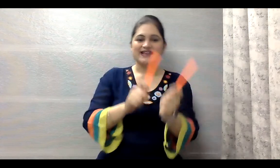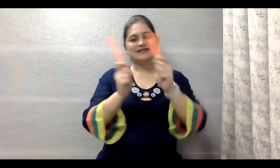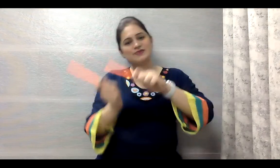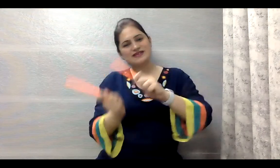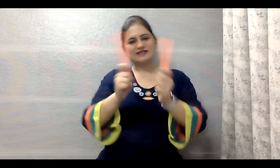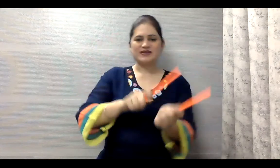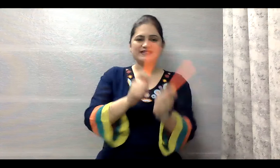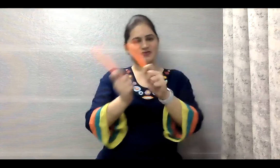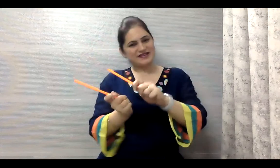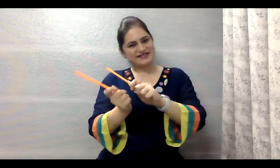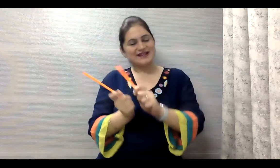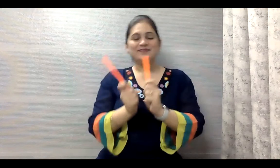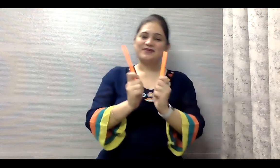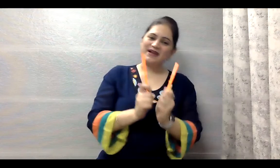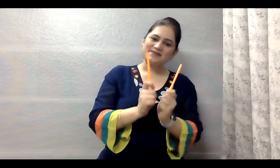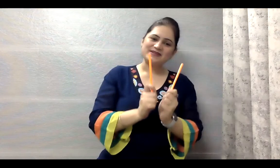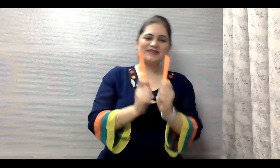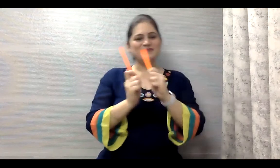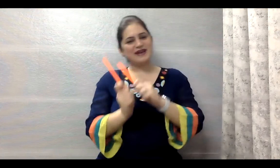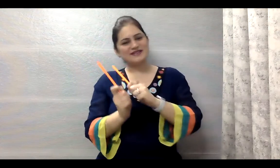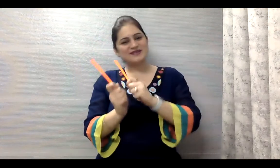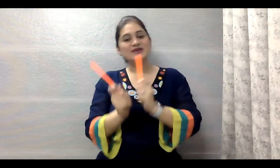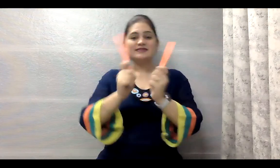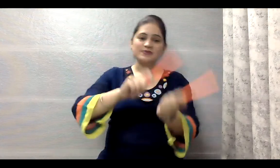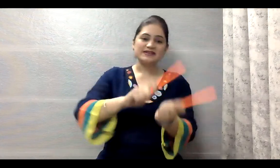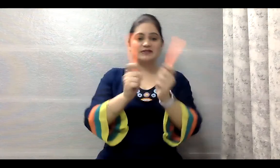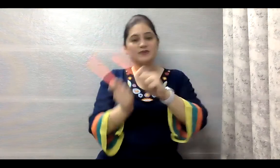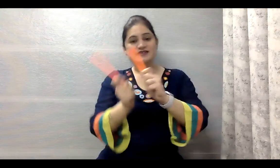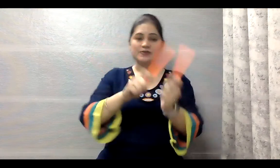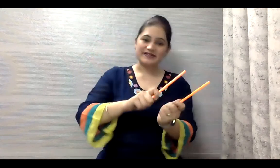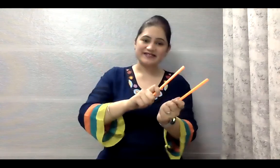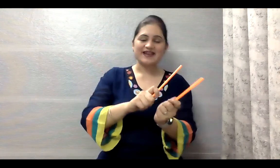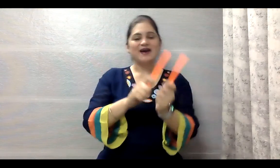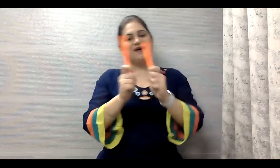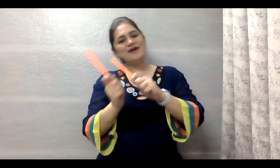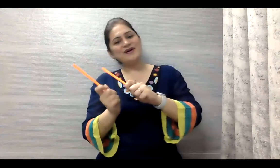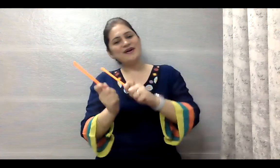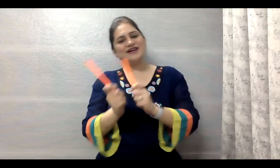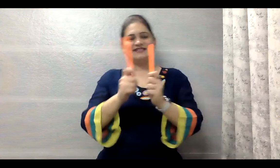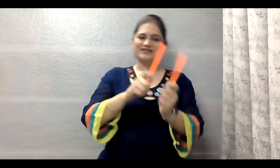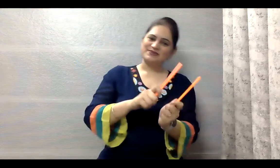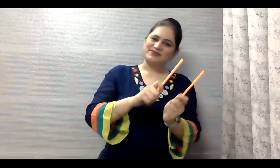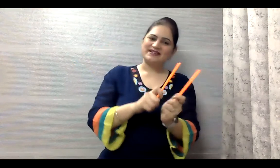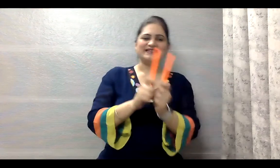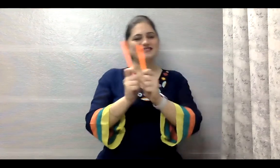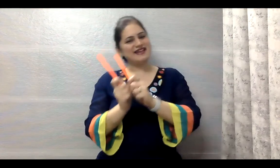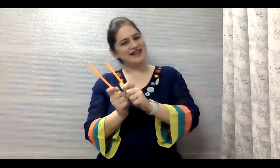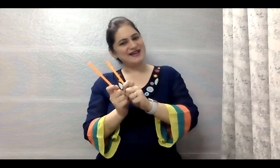swish, swish, swish, swish. The vipers on the bus go swish, swish, swish, all through the town.